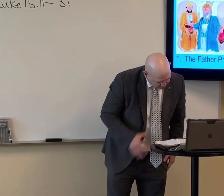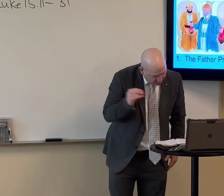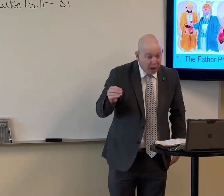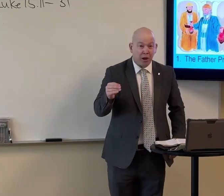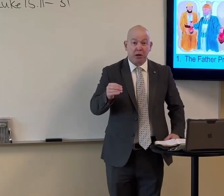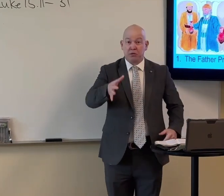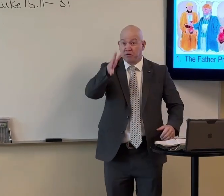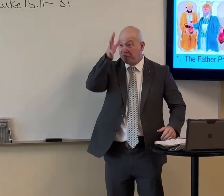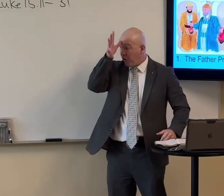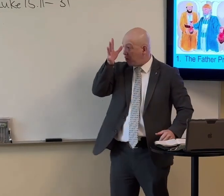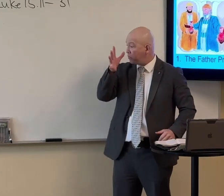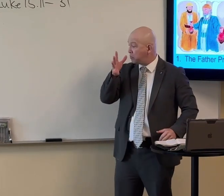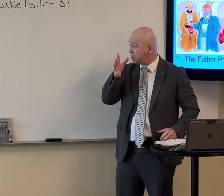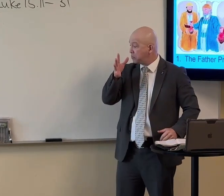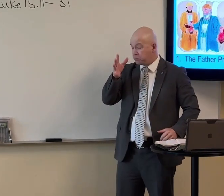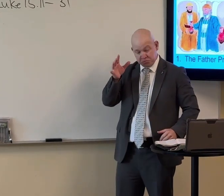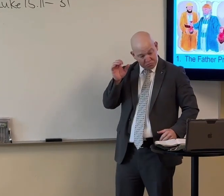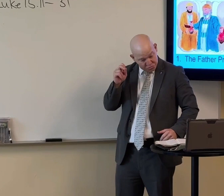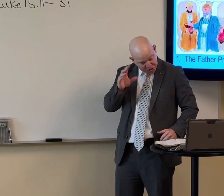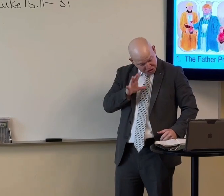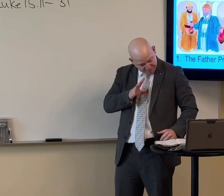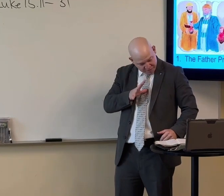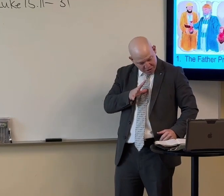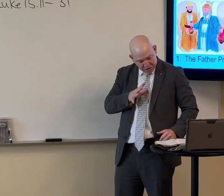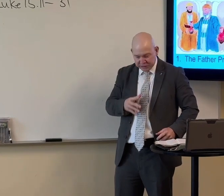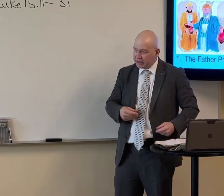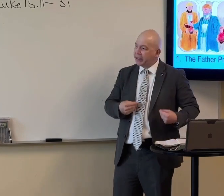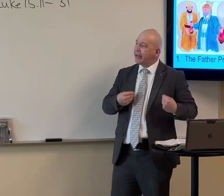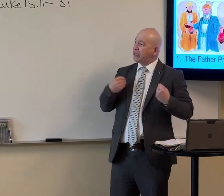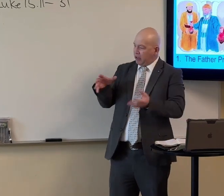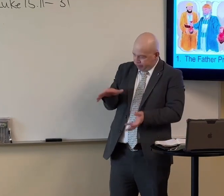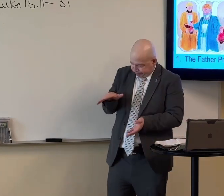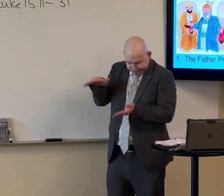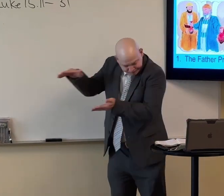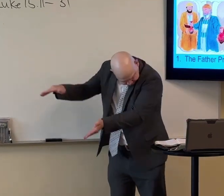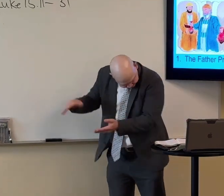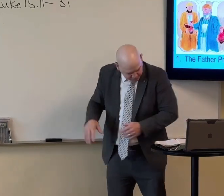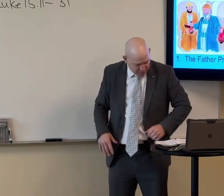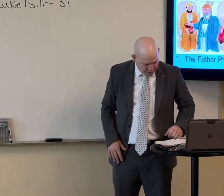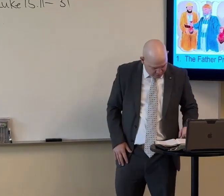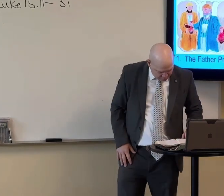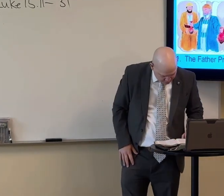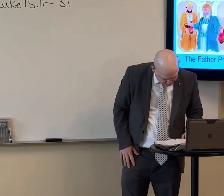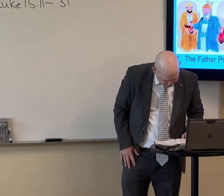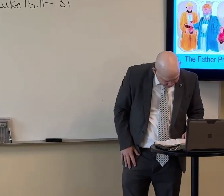goods that falleth to me. And he divided unto them his living.